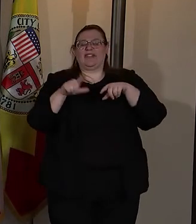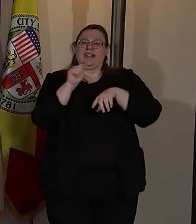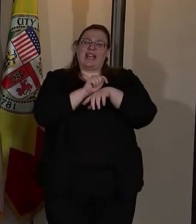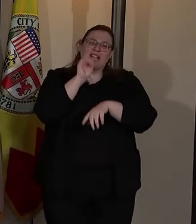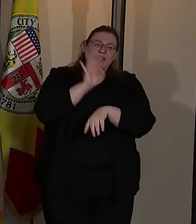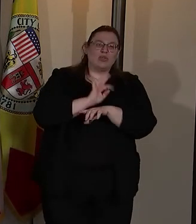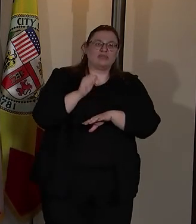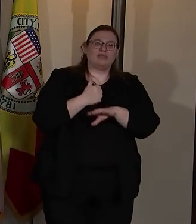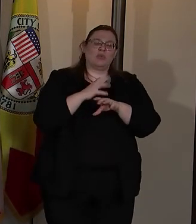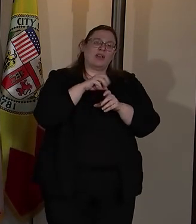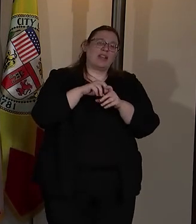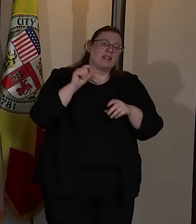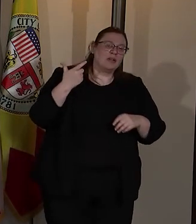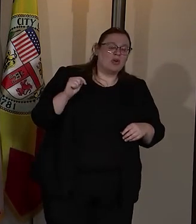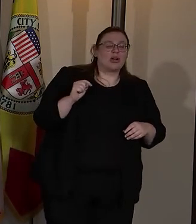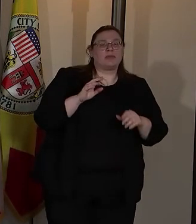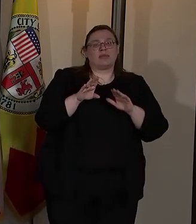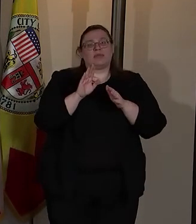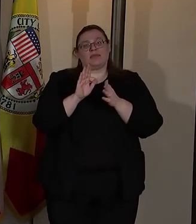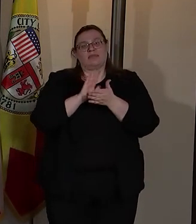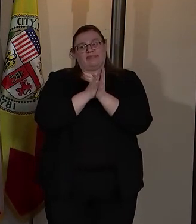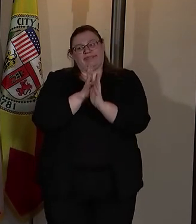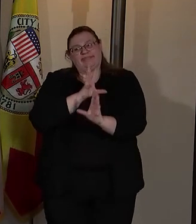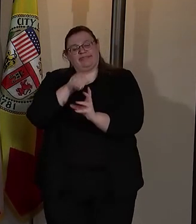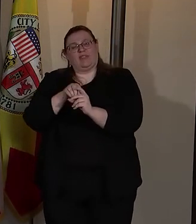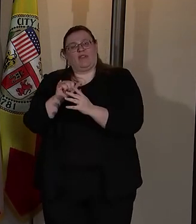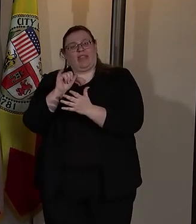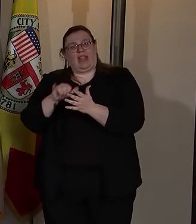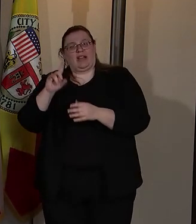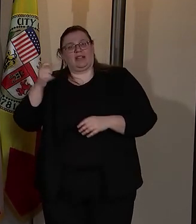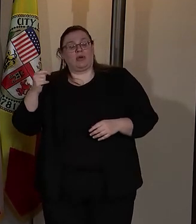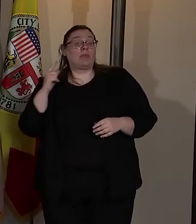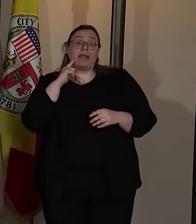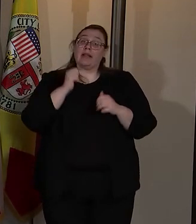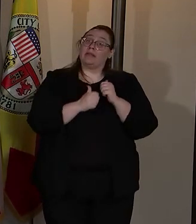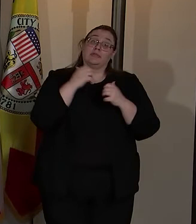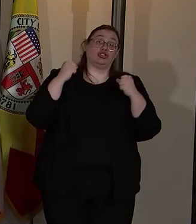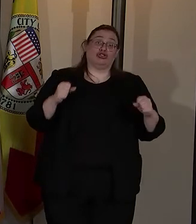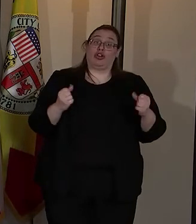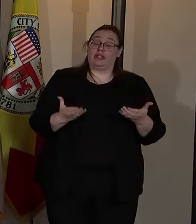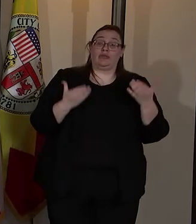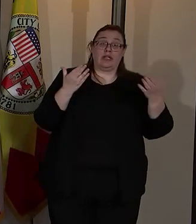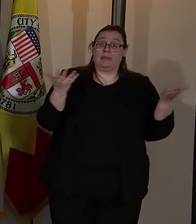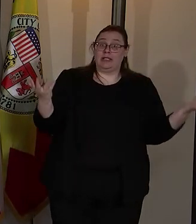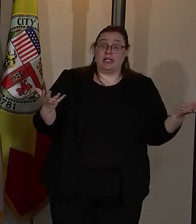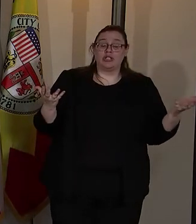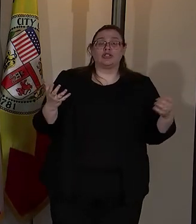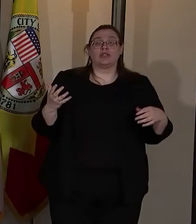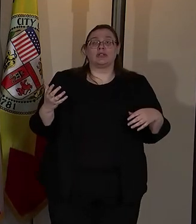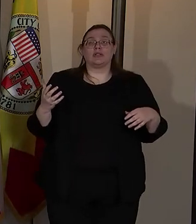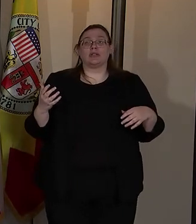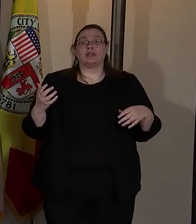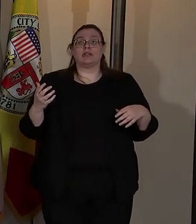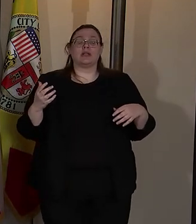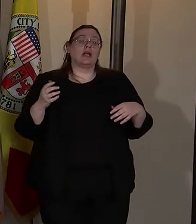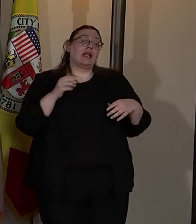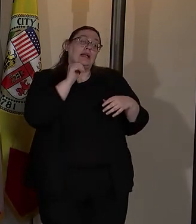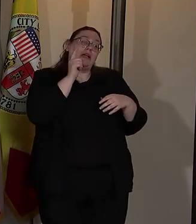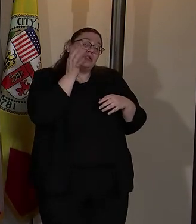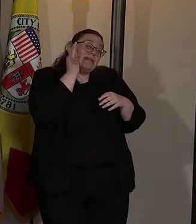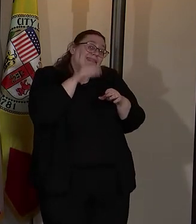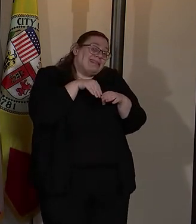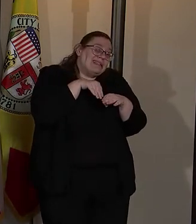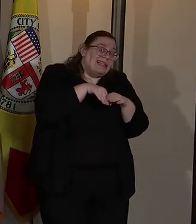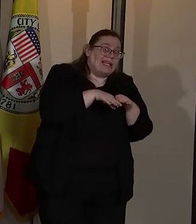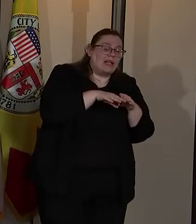the department but then fundamentally become a part of what this department is. I think the strongest recommendation in there was get not just a foothold in which